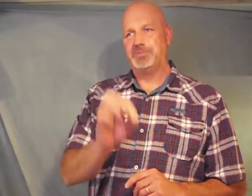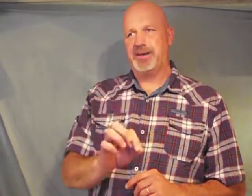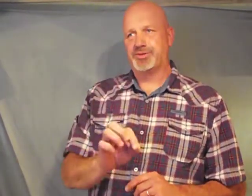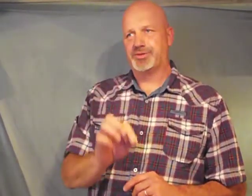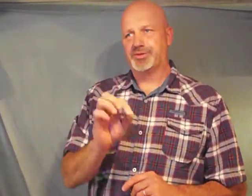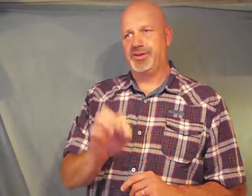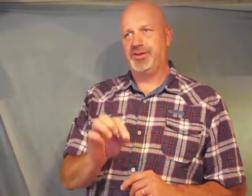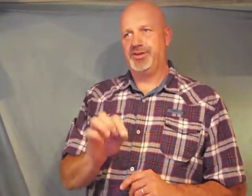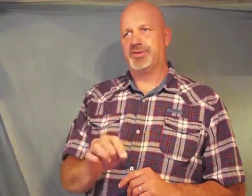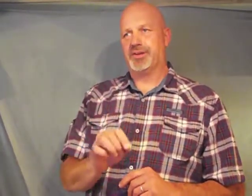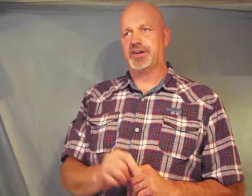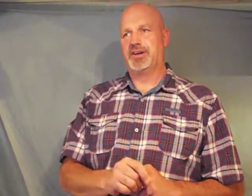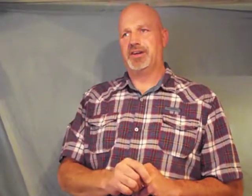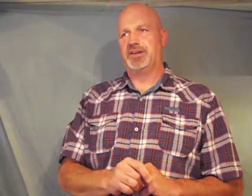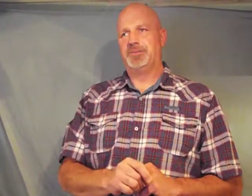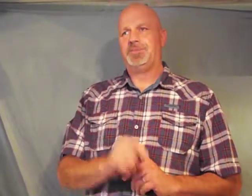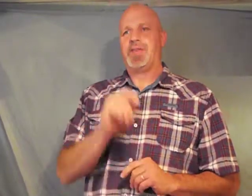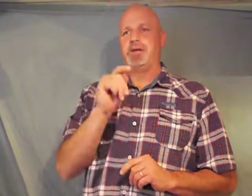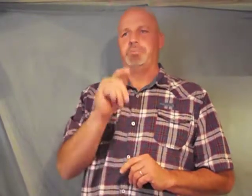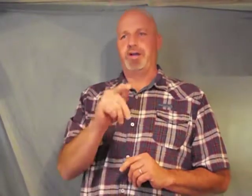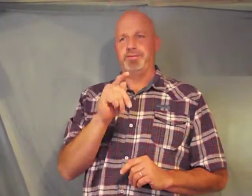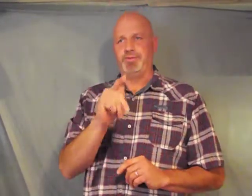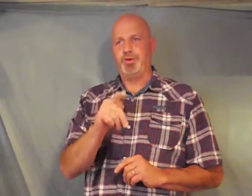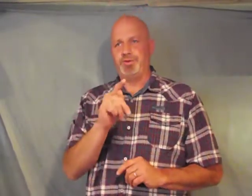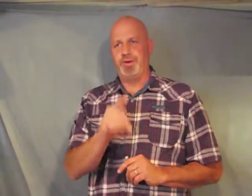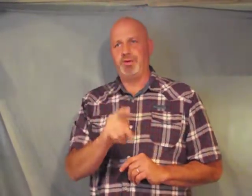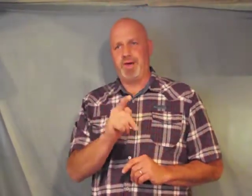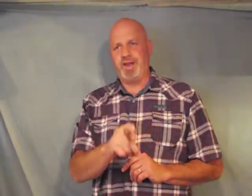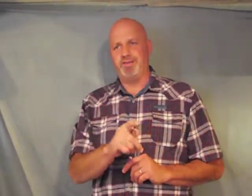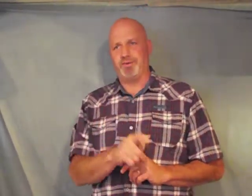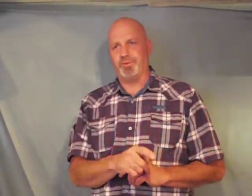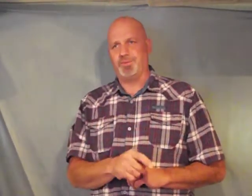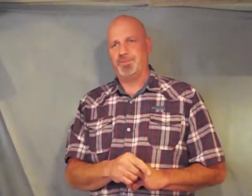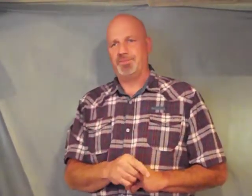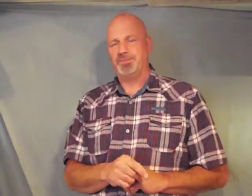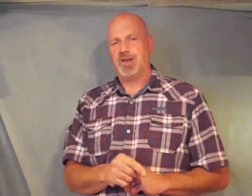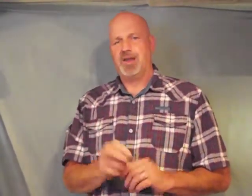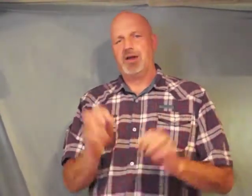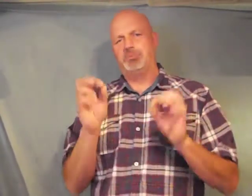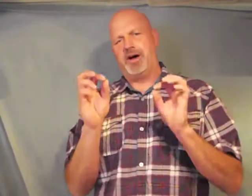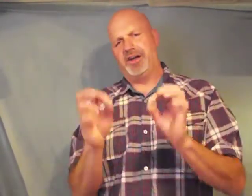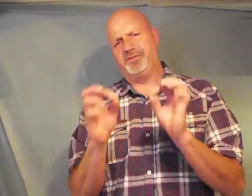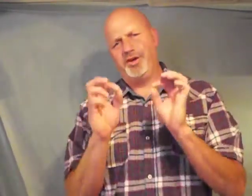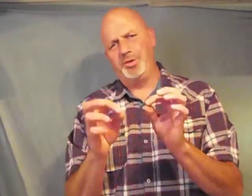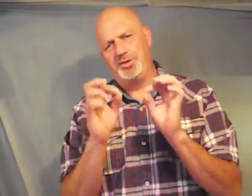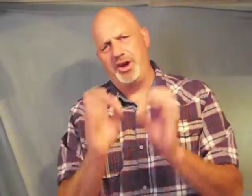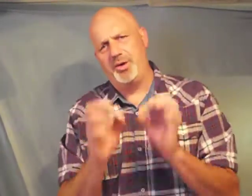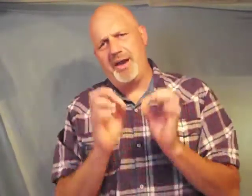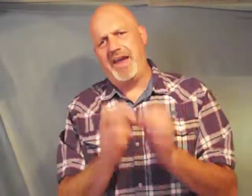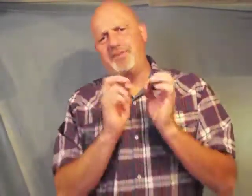minister to you for good but if you do evil but if you do evil